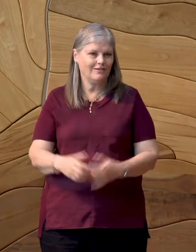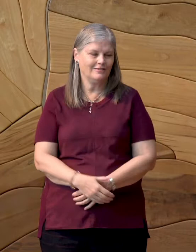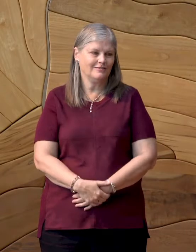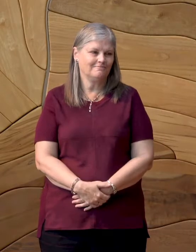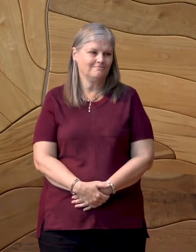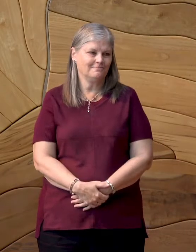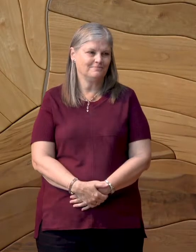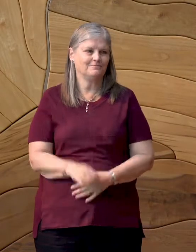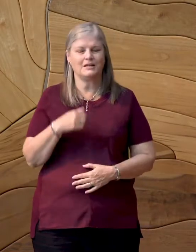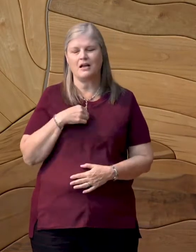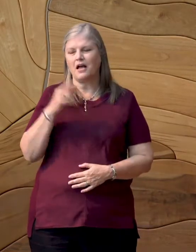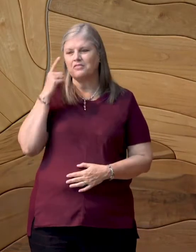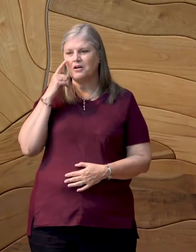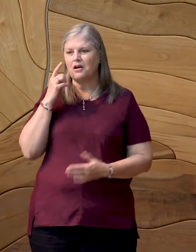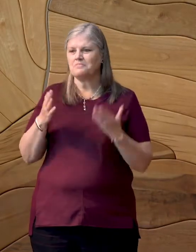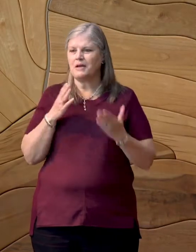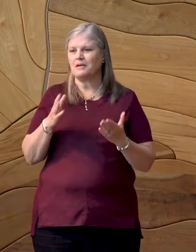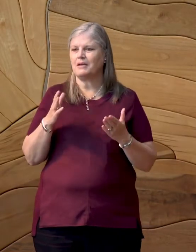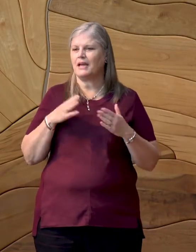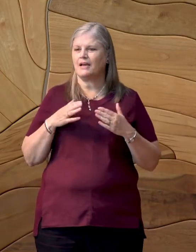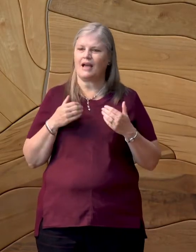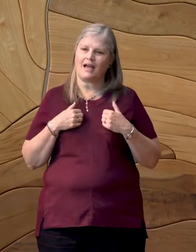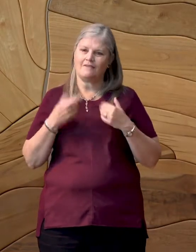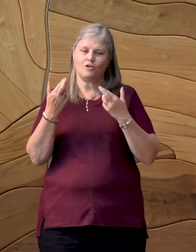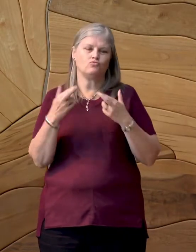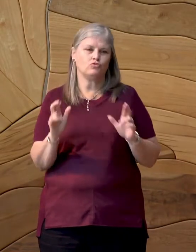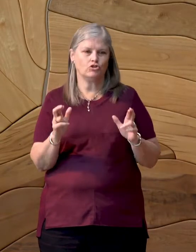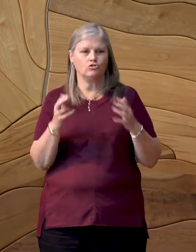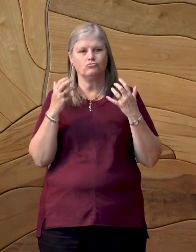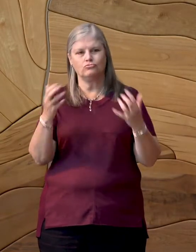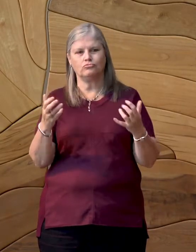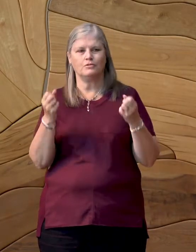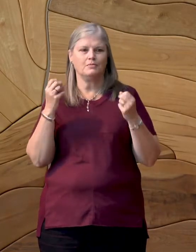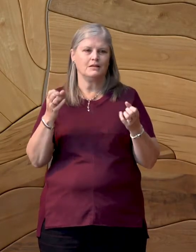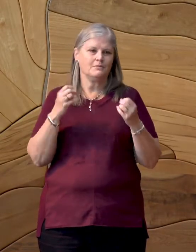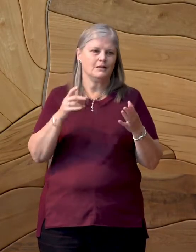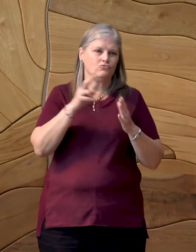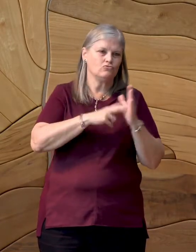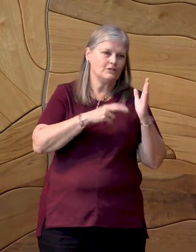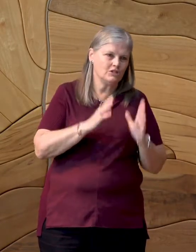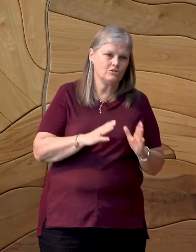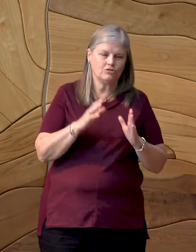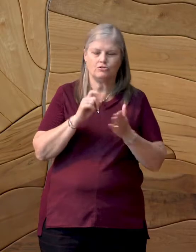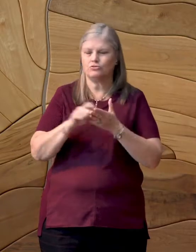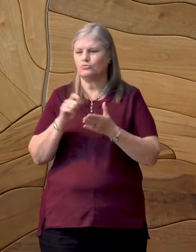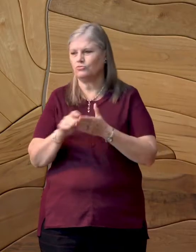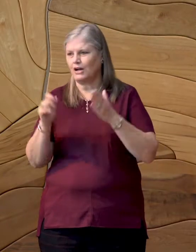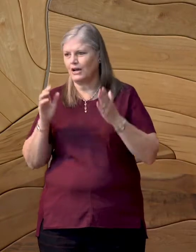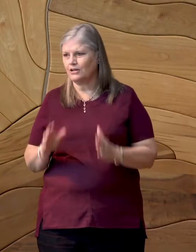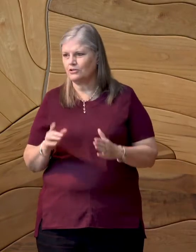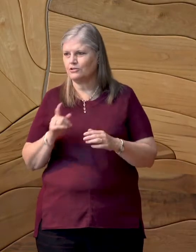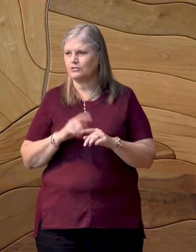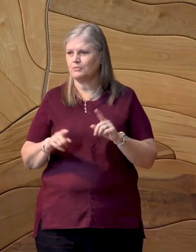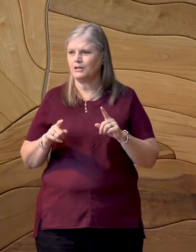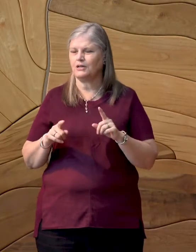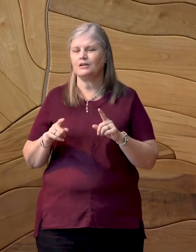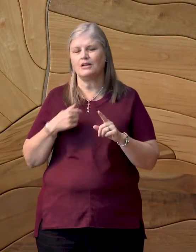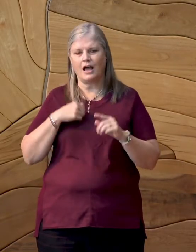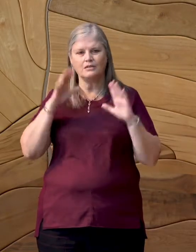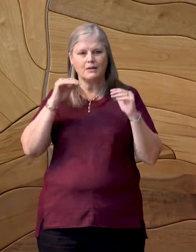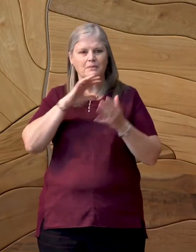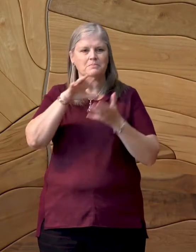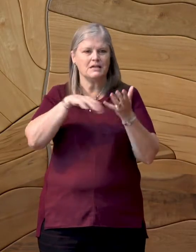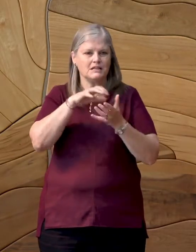I thought we might have a room full of enthusiastic readers and writers, but otherwise quite a mix.